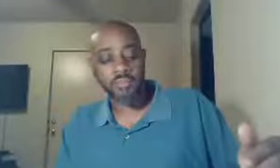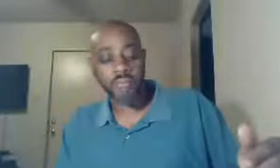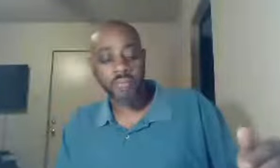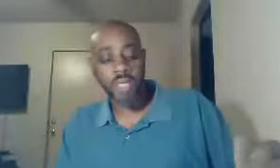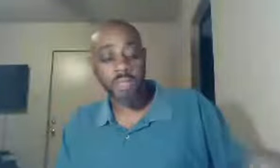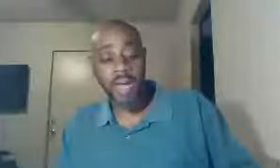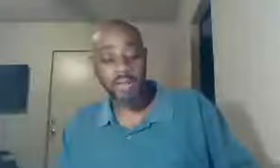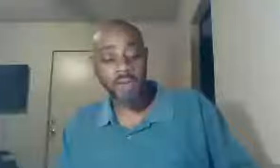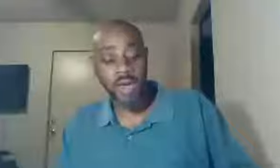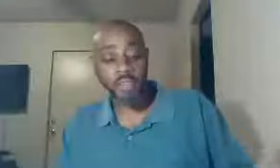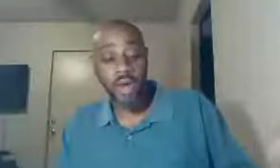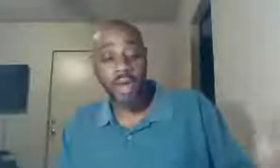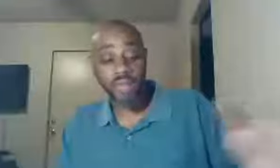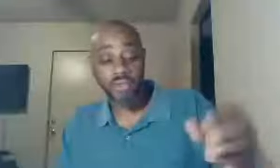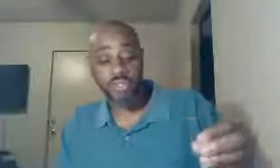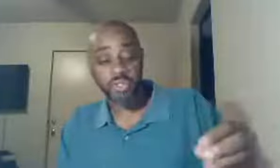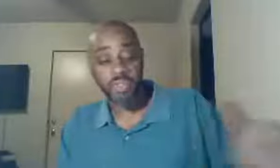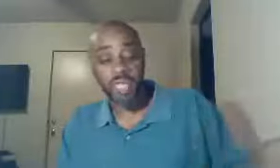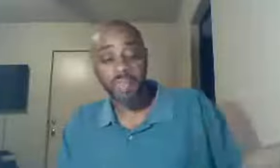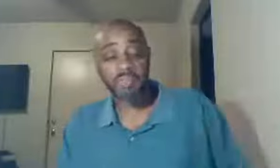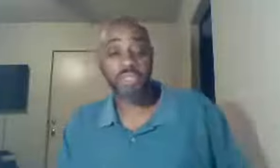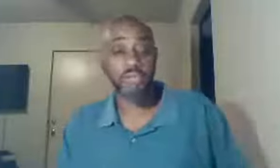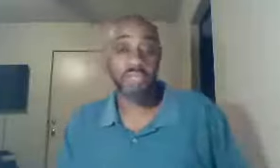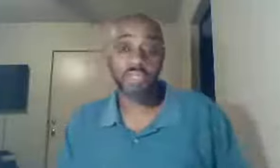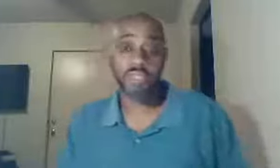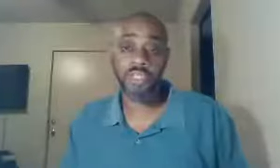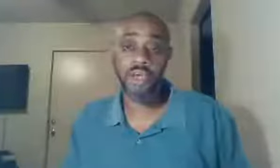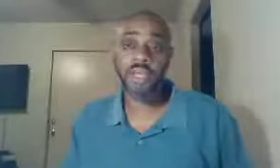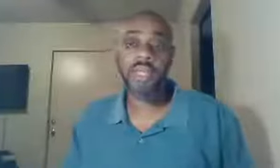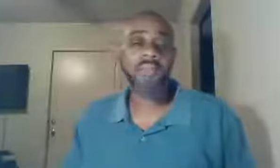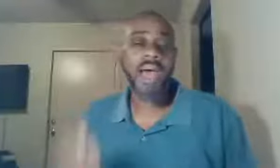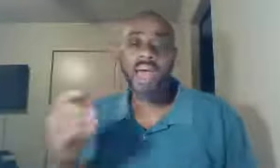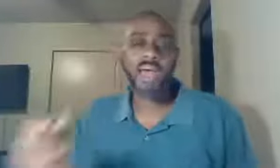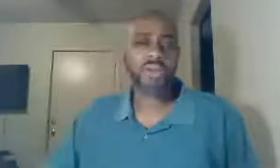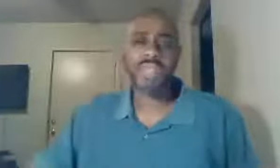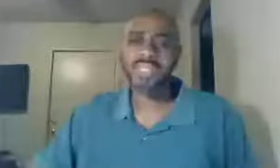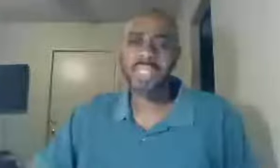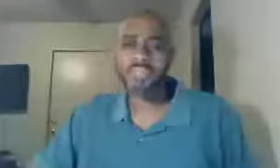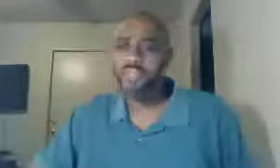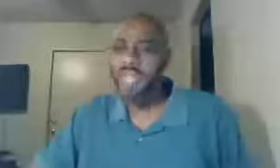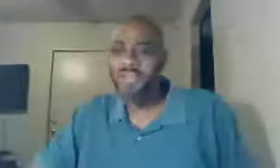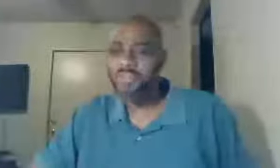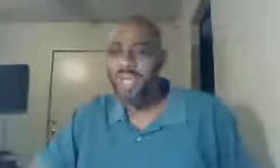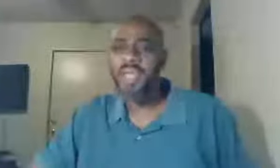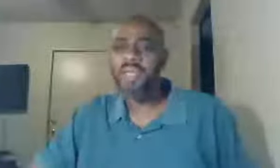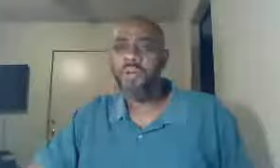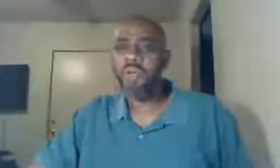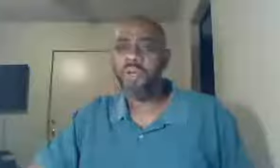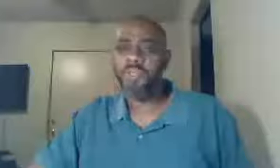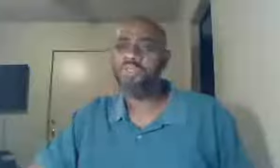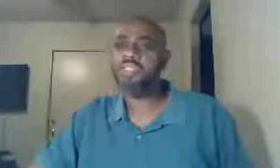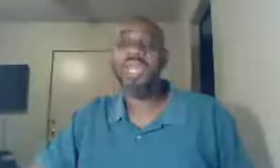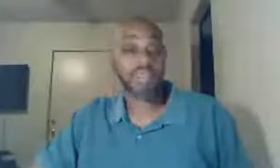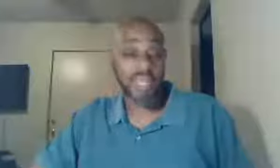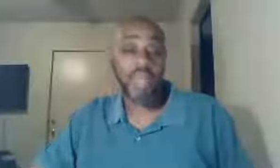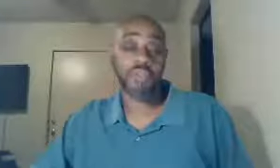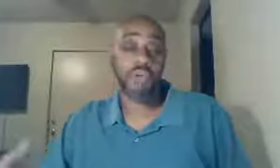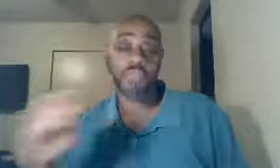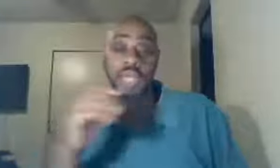in the body of Christ, wherever, excuse me, they may be serving, in the vineyard, I know that seems strange, right, nobody would misuse, yes, it happens all the time,